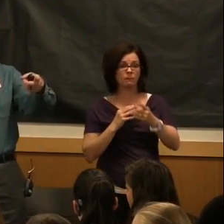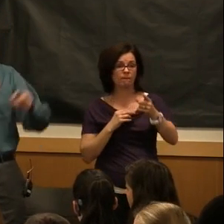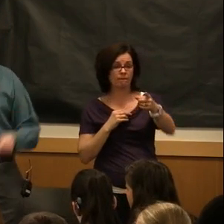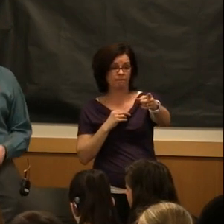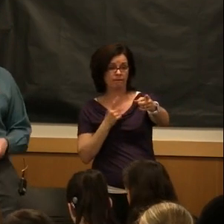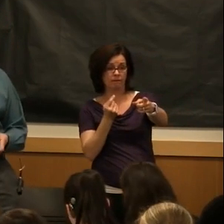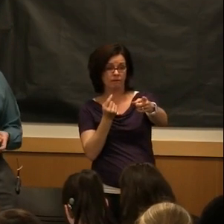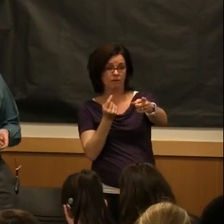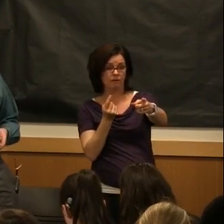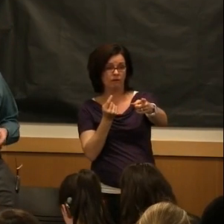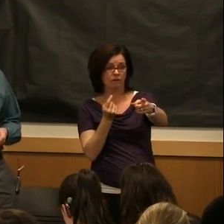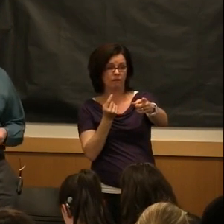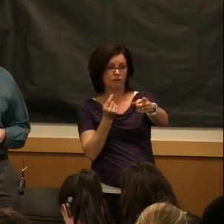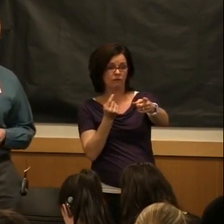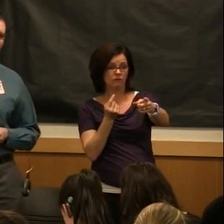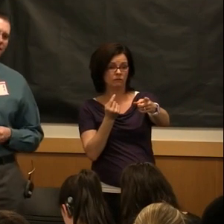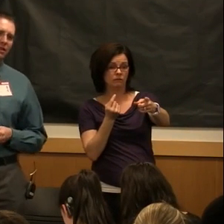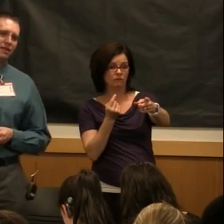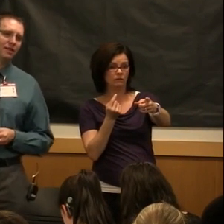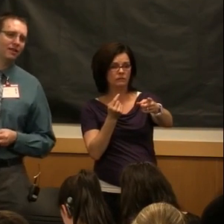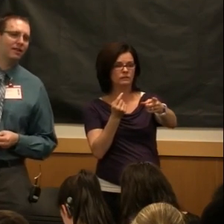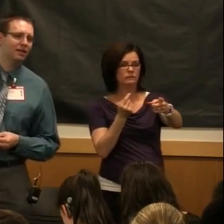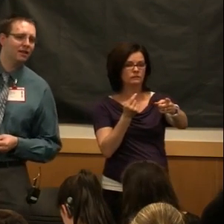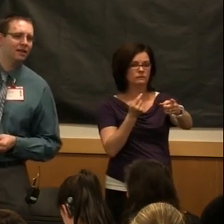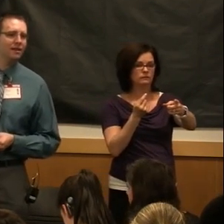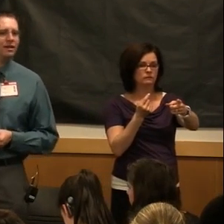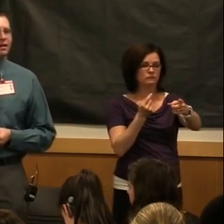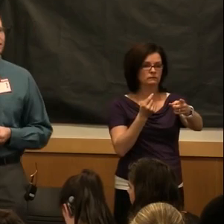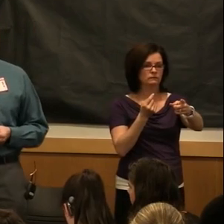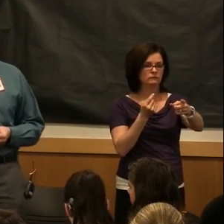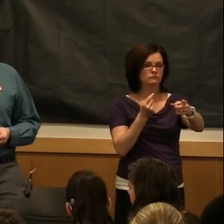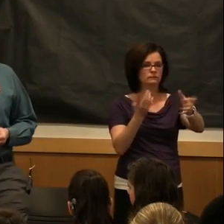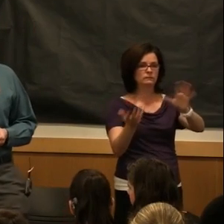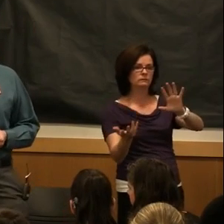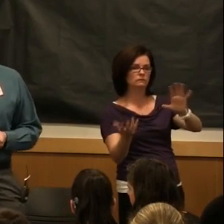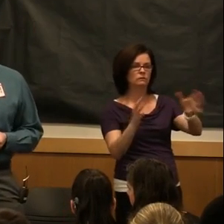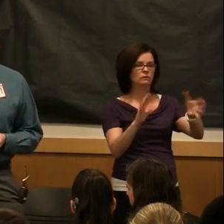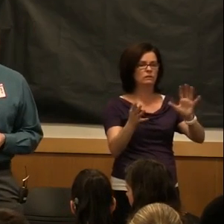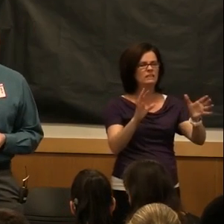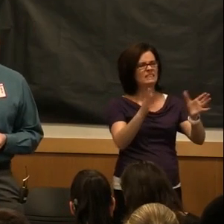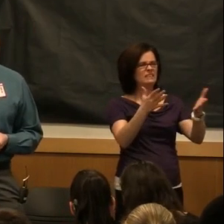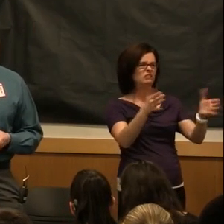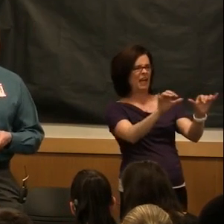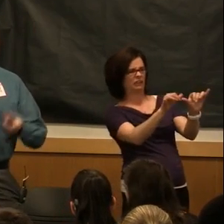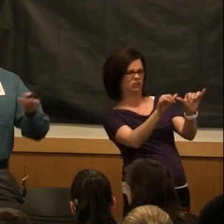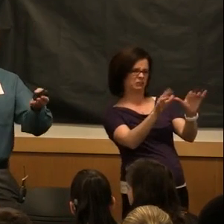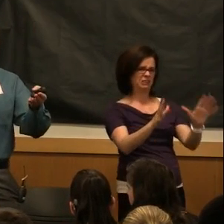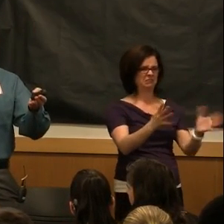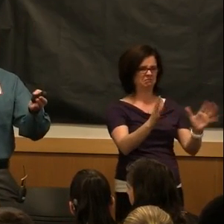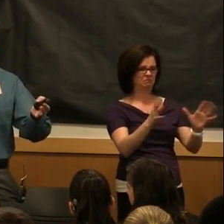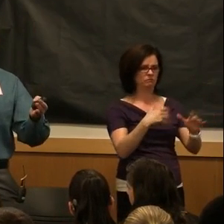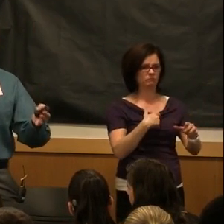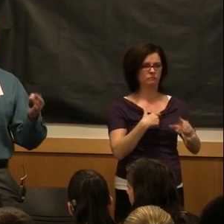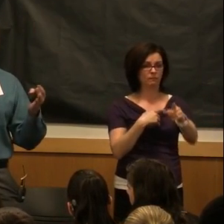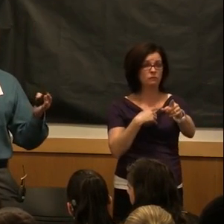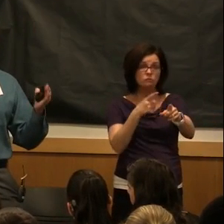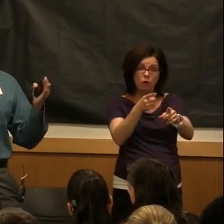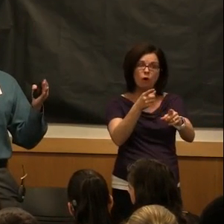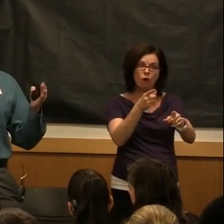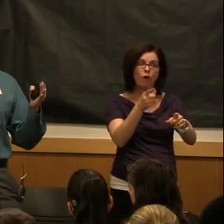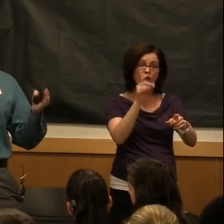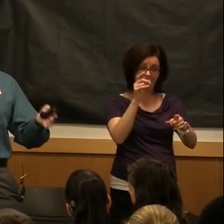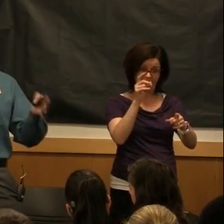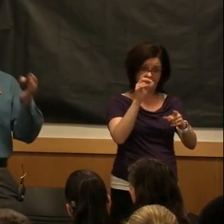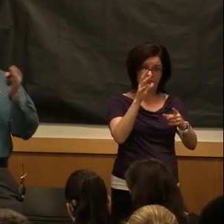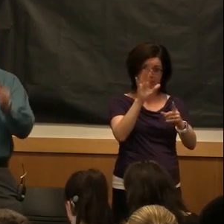What do you want to be? I'm kind of generally kind of in the engineering career. Engineering, okay. So you're going to be looking for